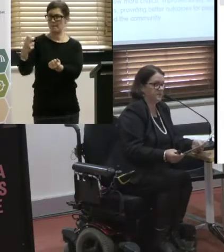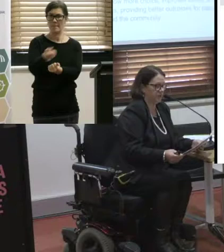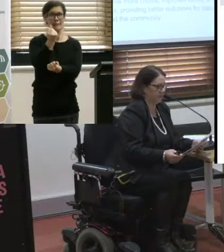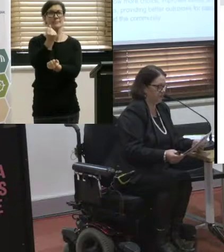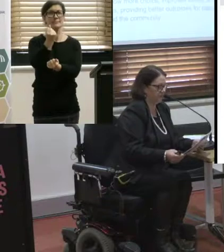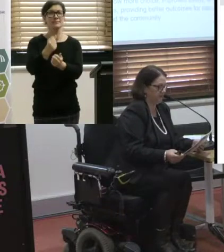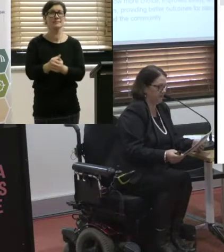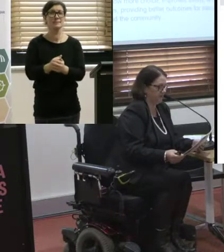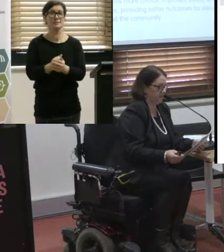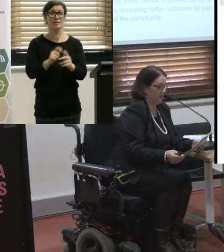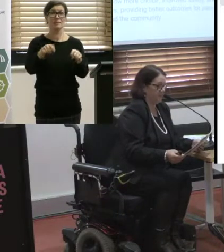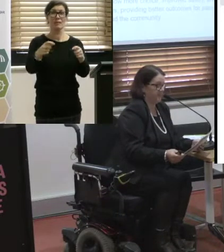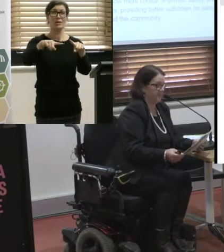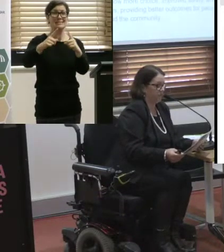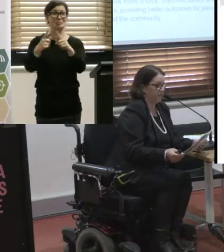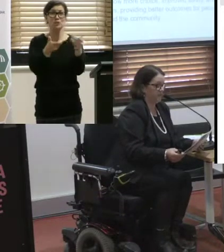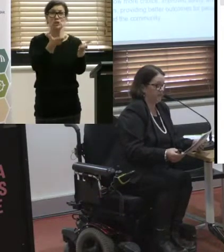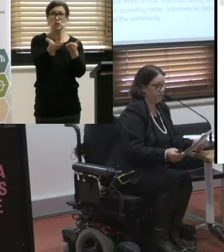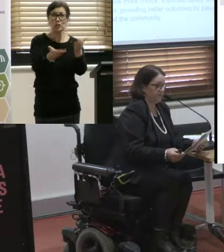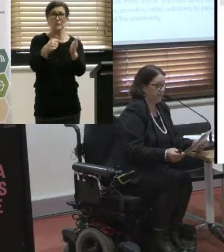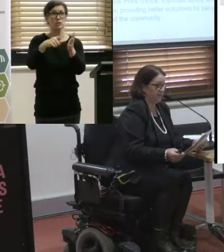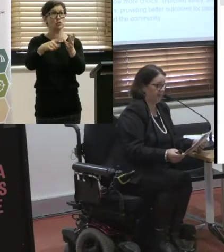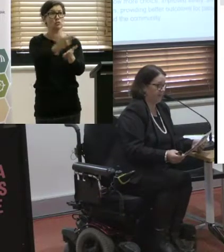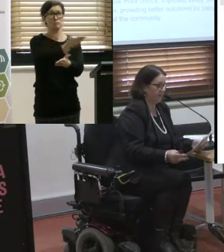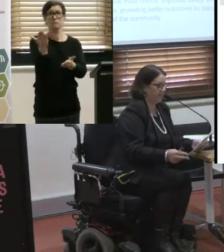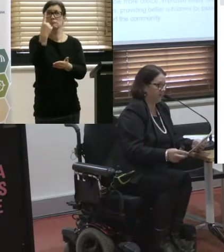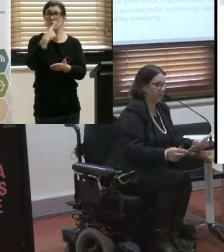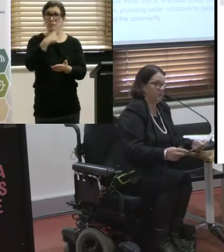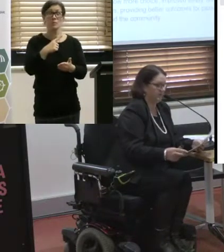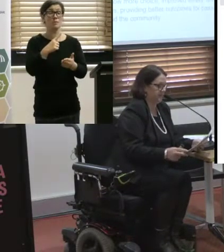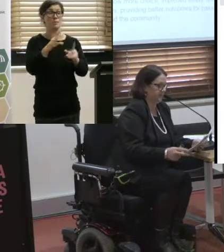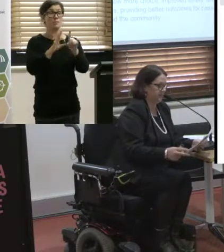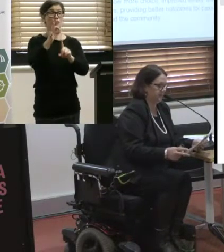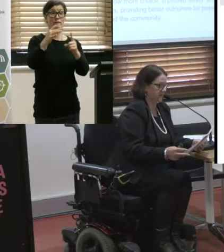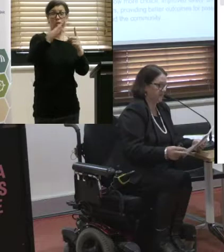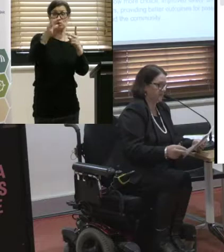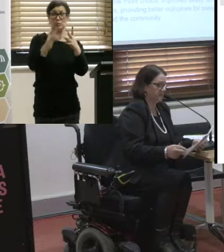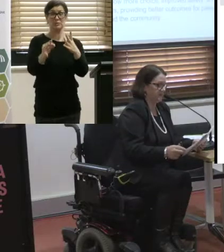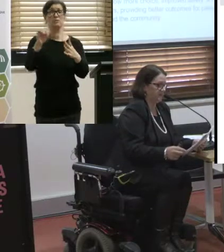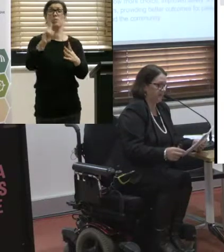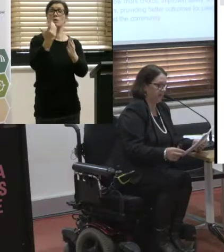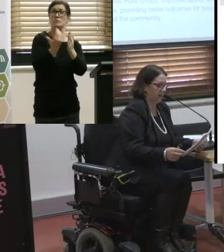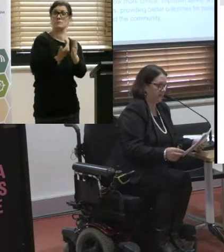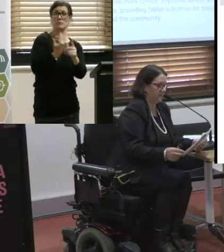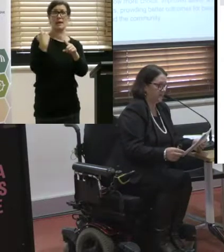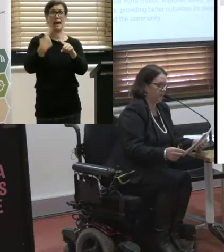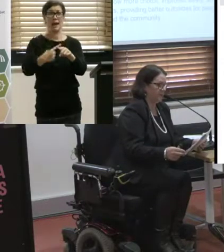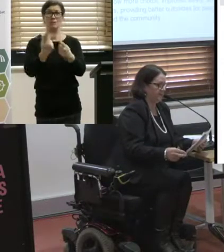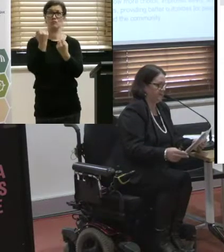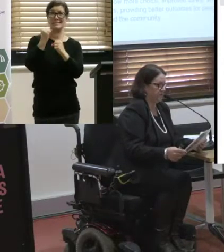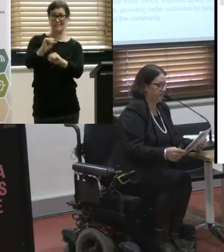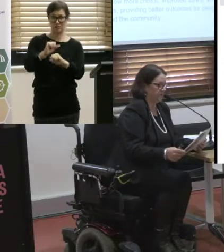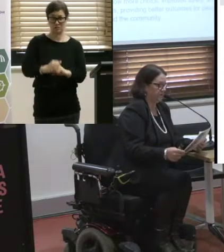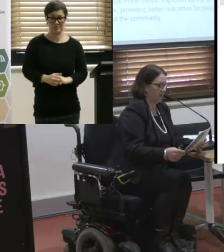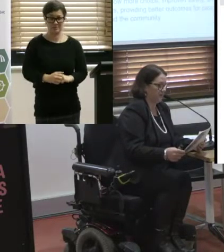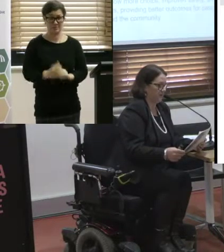services to consumers. There is now more choice to improve safety and consumer protections, providing better outcomes for